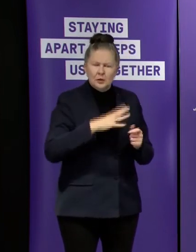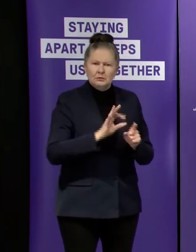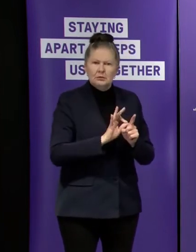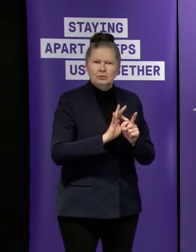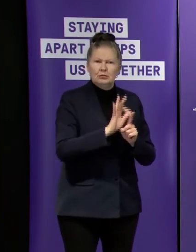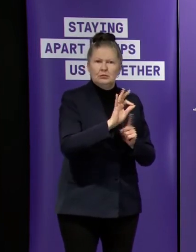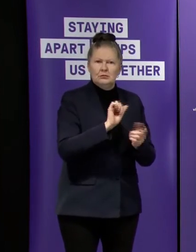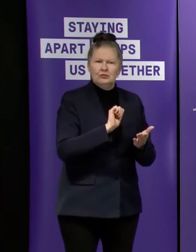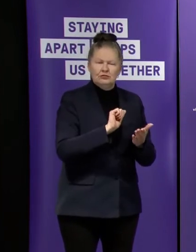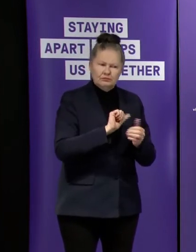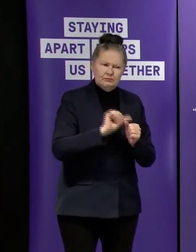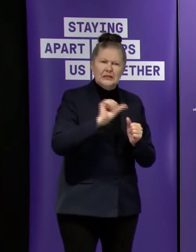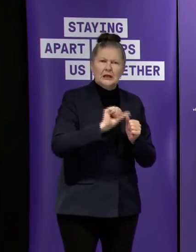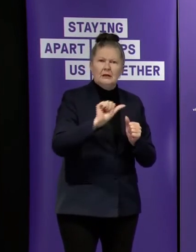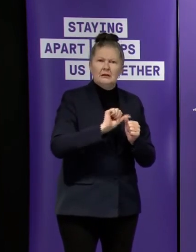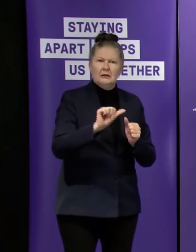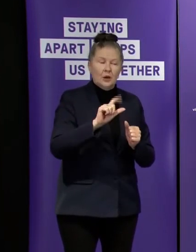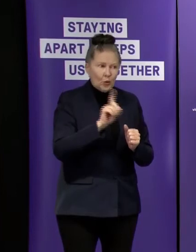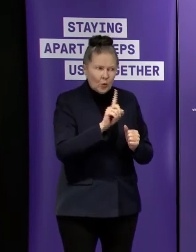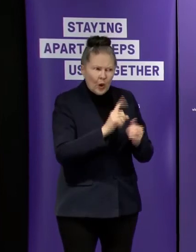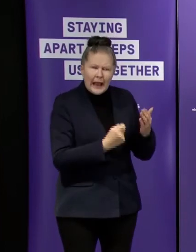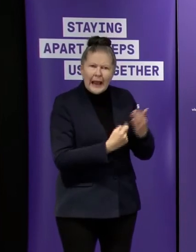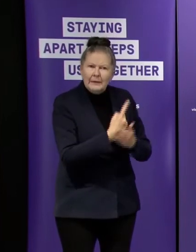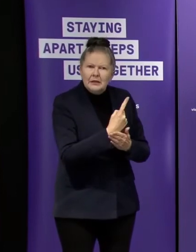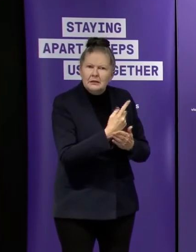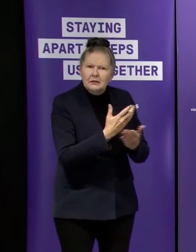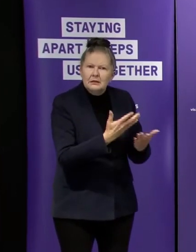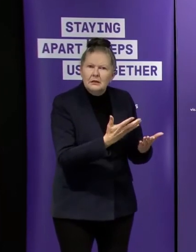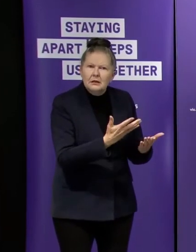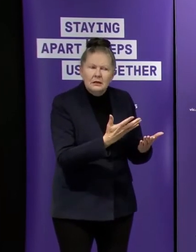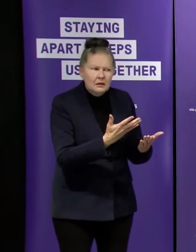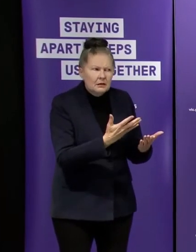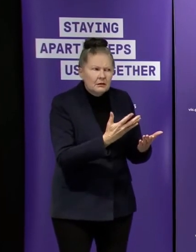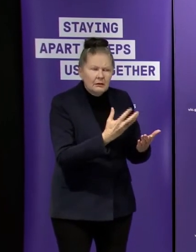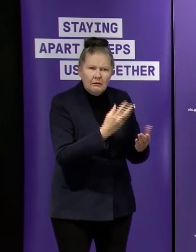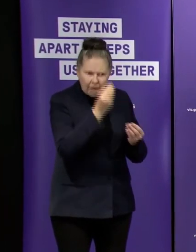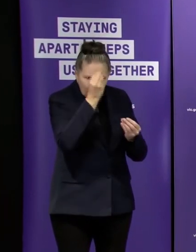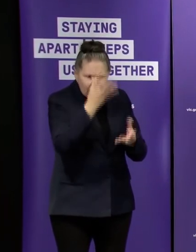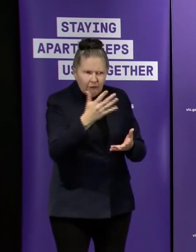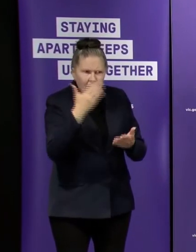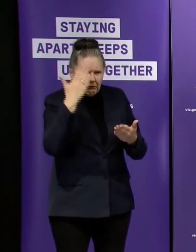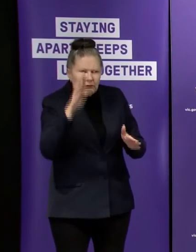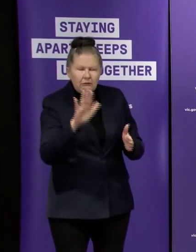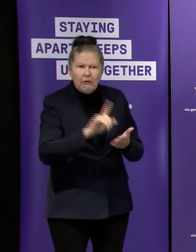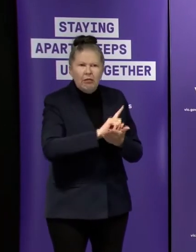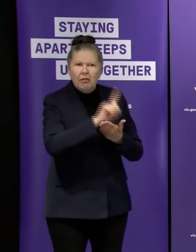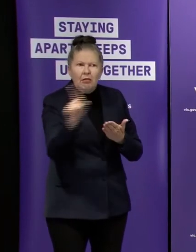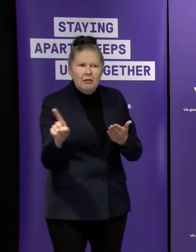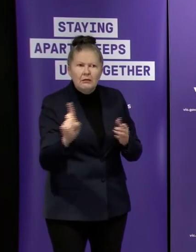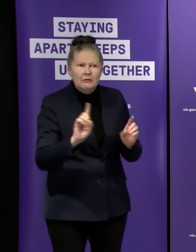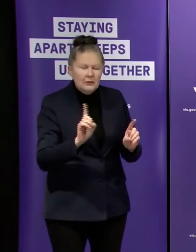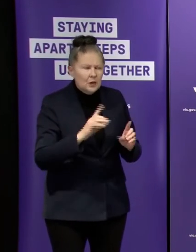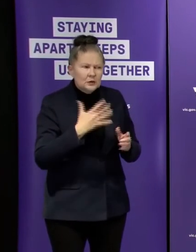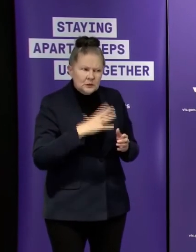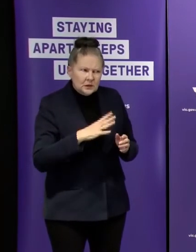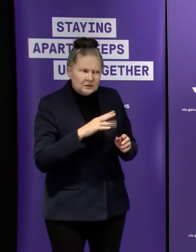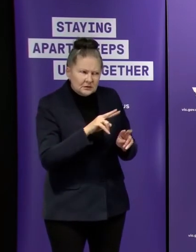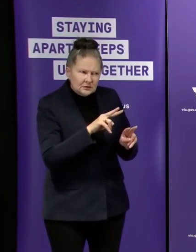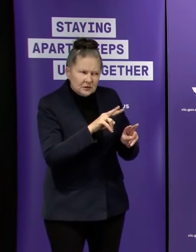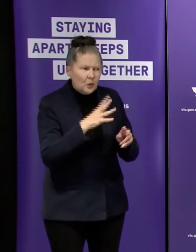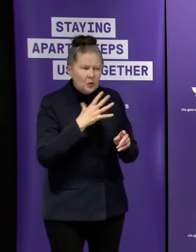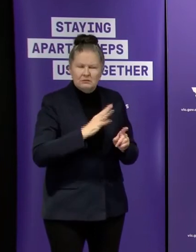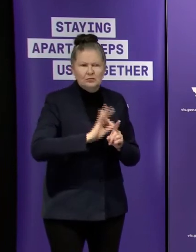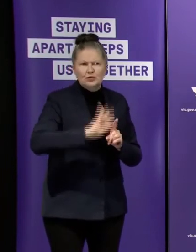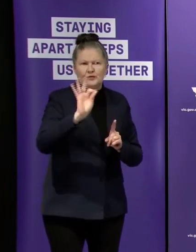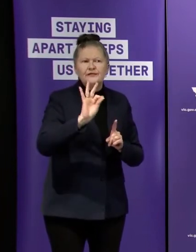processes level firstly what what happened and then if there are if there are learnings from that then of course we would we would seek to uh to to act to